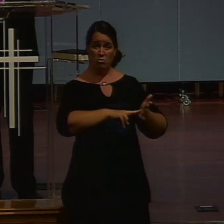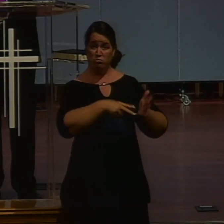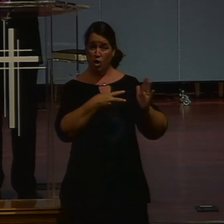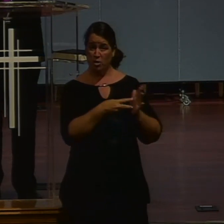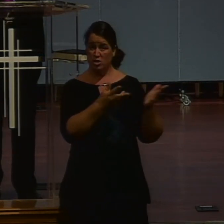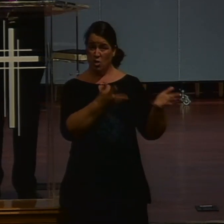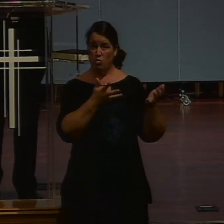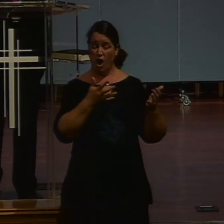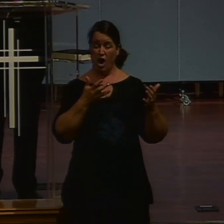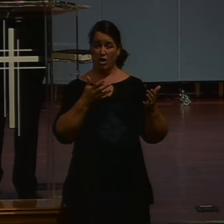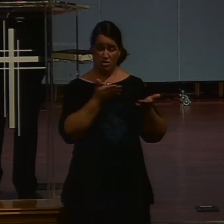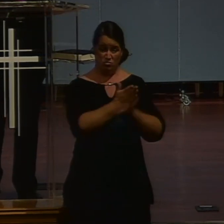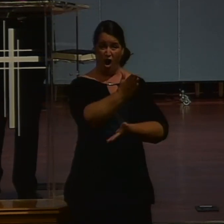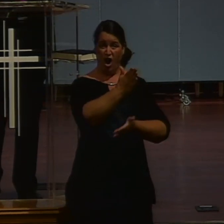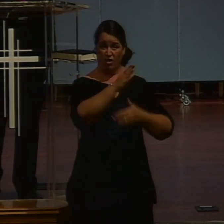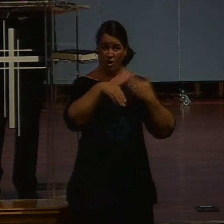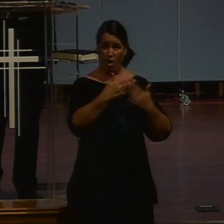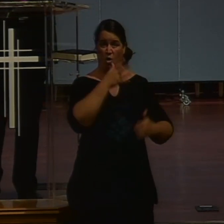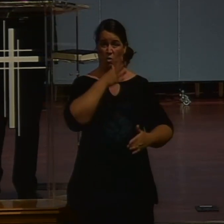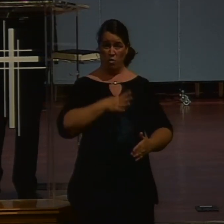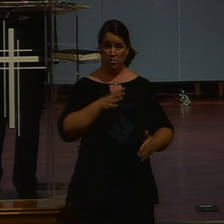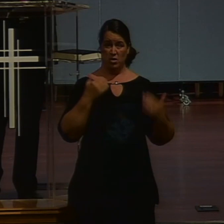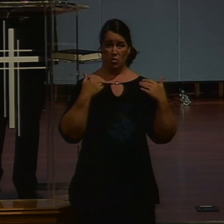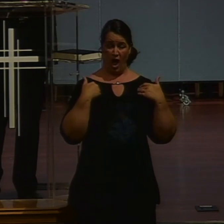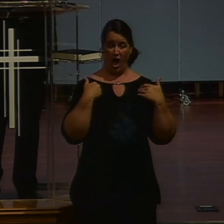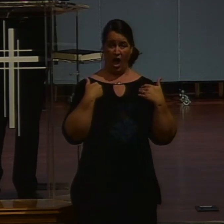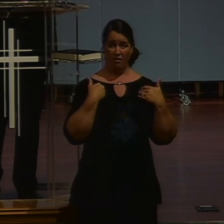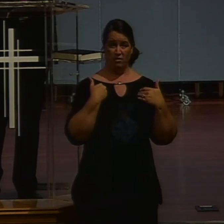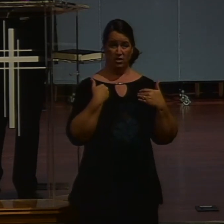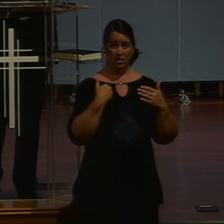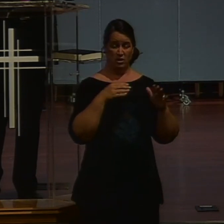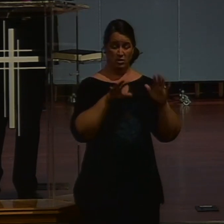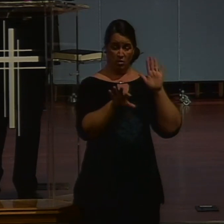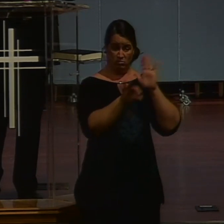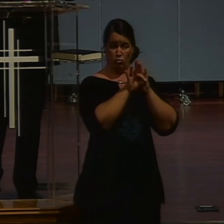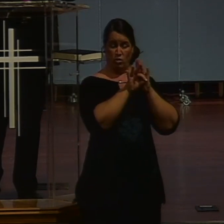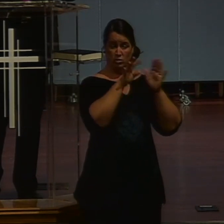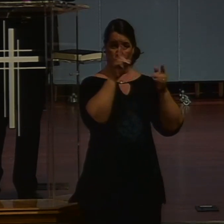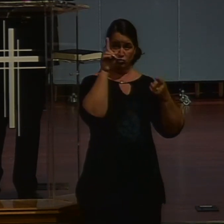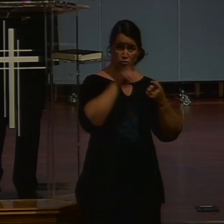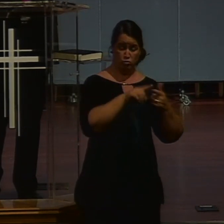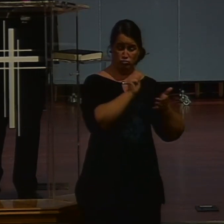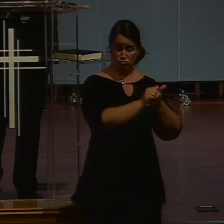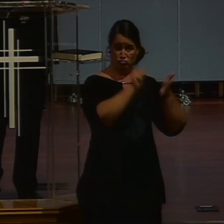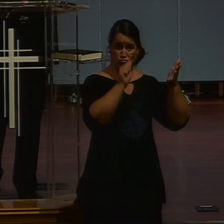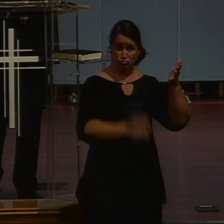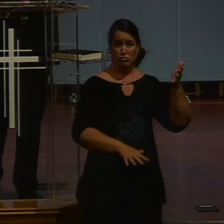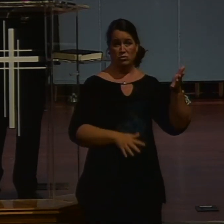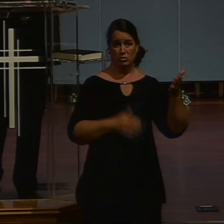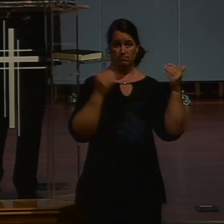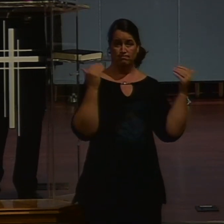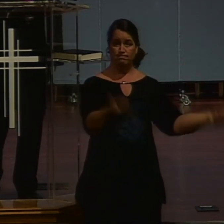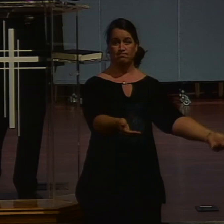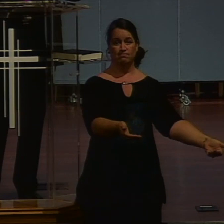ensure the right of every woman to reproductive health during this crisis. Code interpretation, abortion